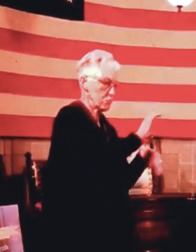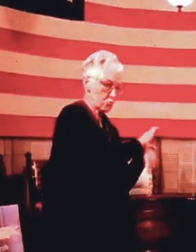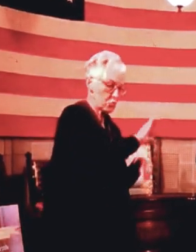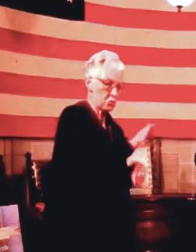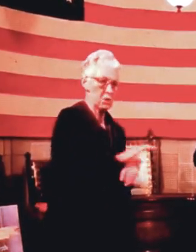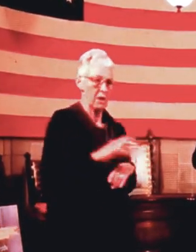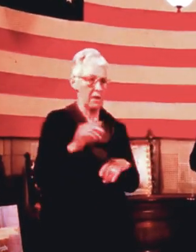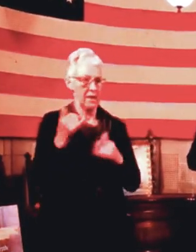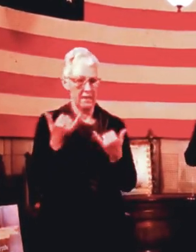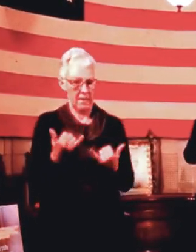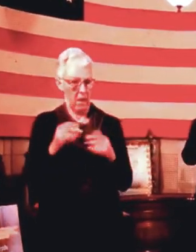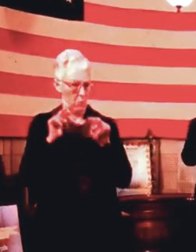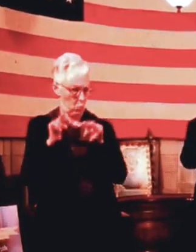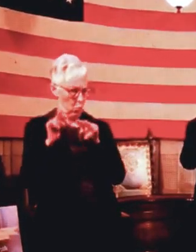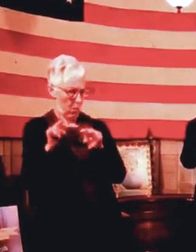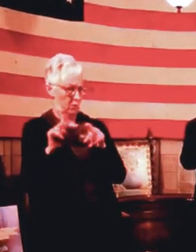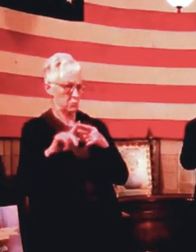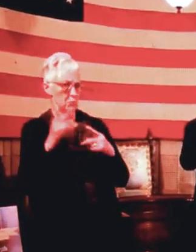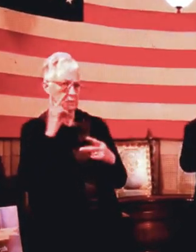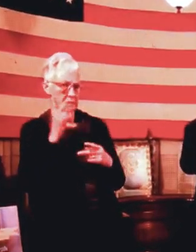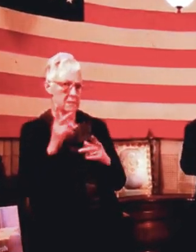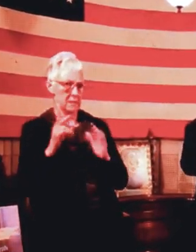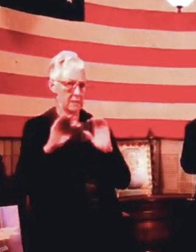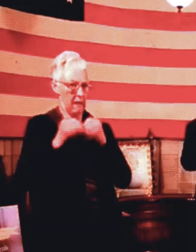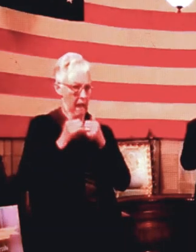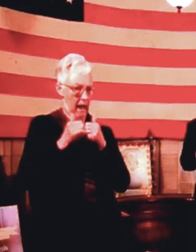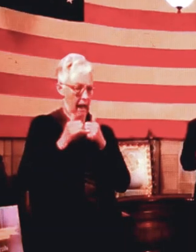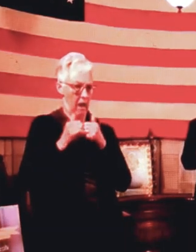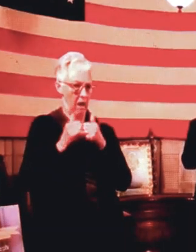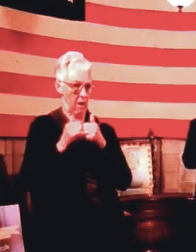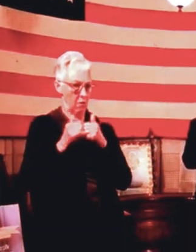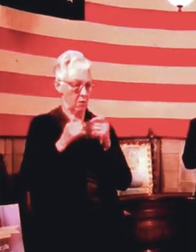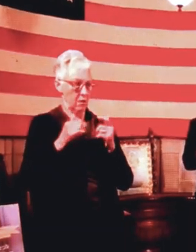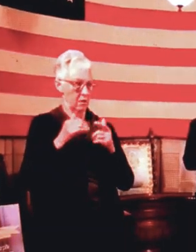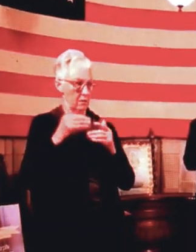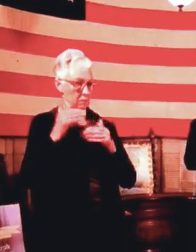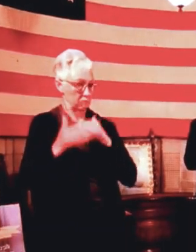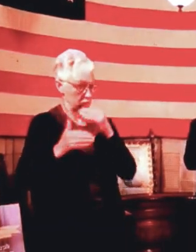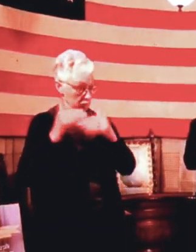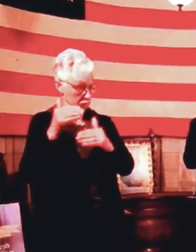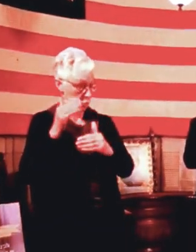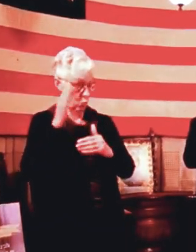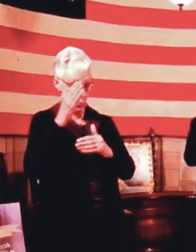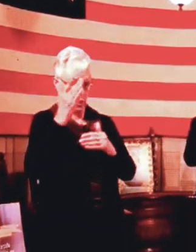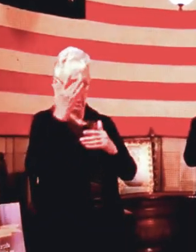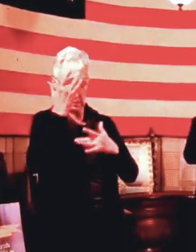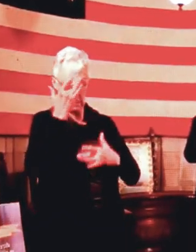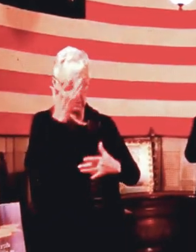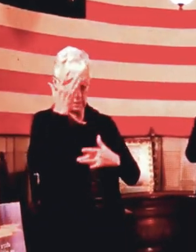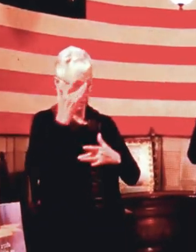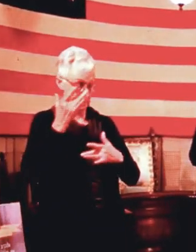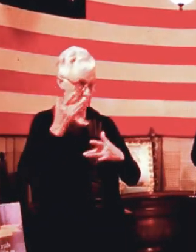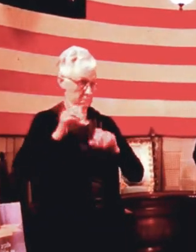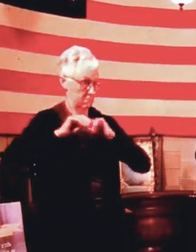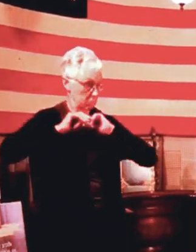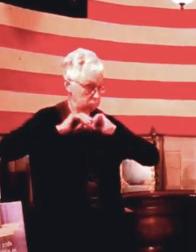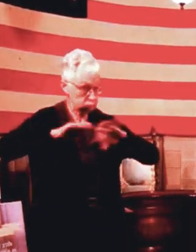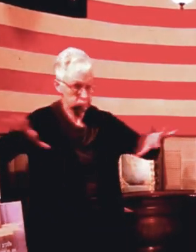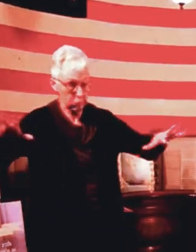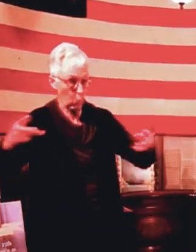capacity. These are all steps along the way of slowly releasing some of these restrictions so that we can